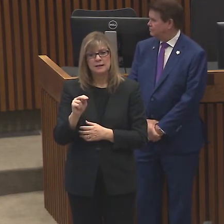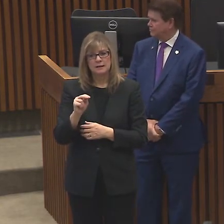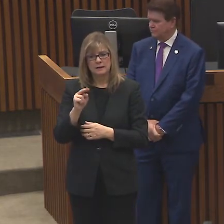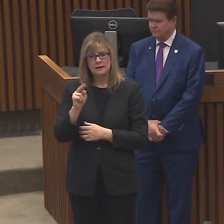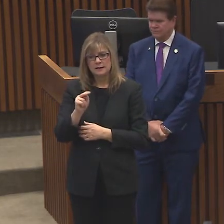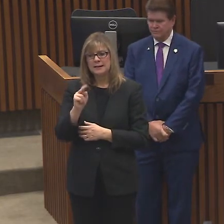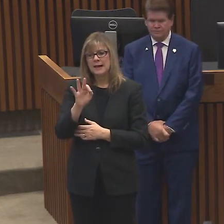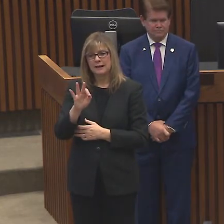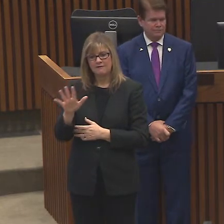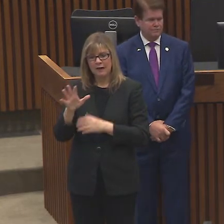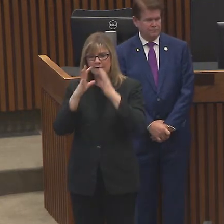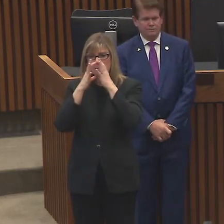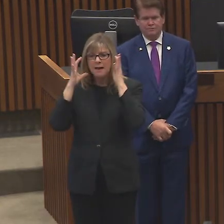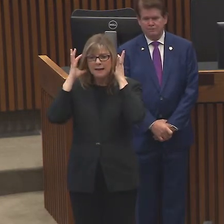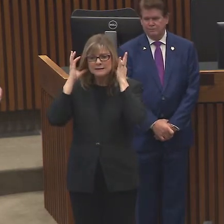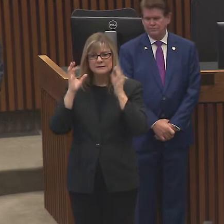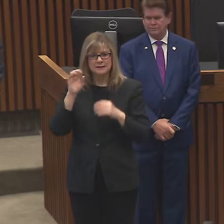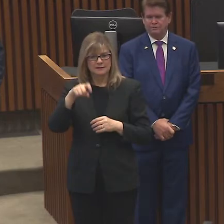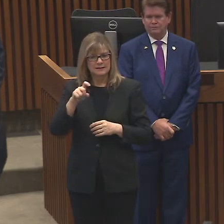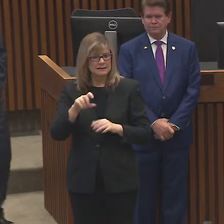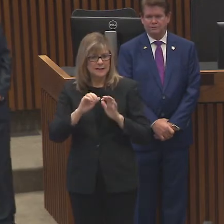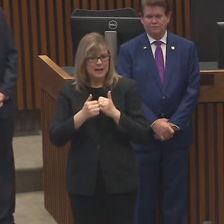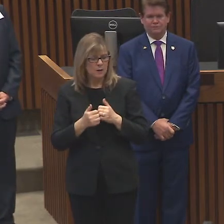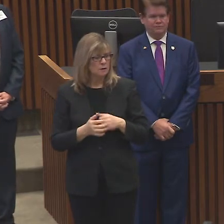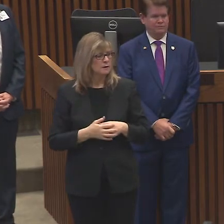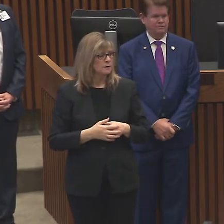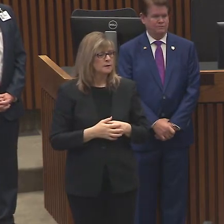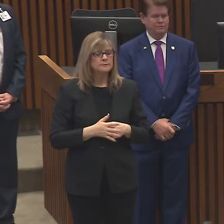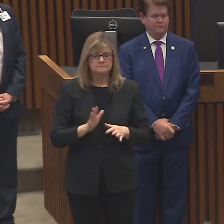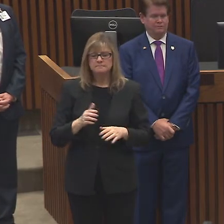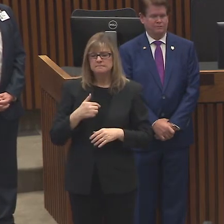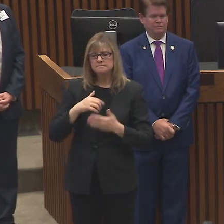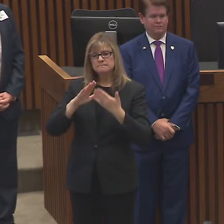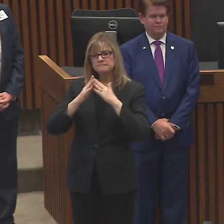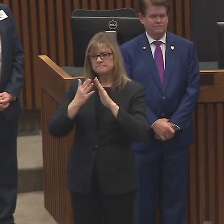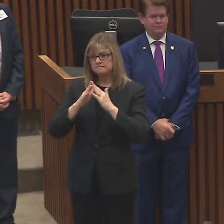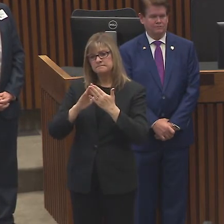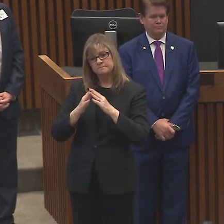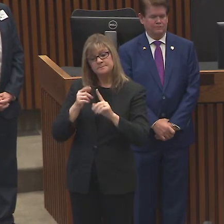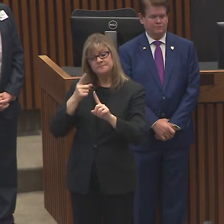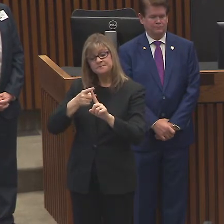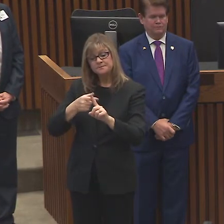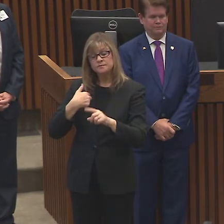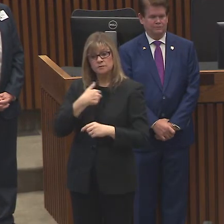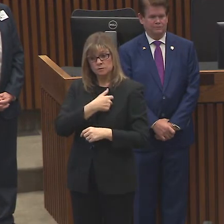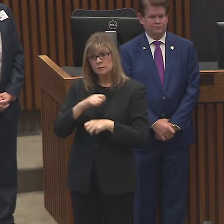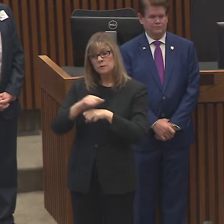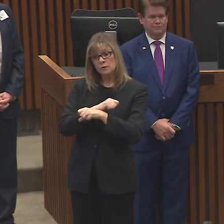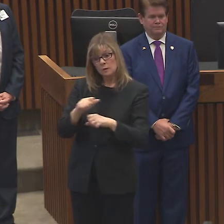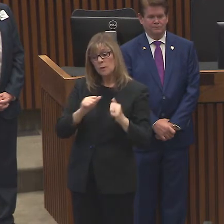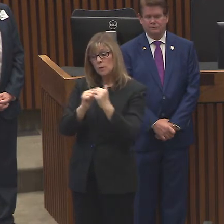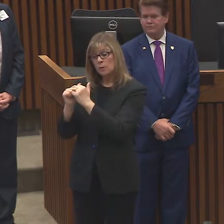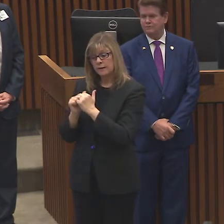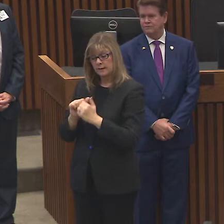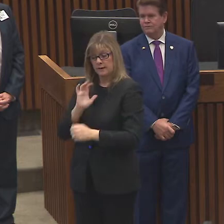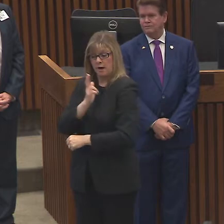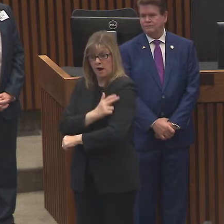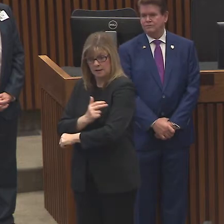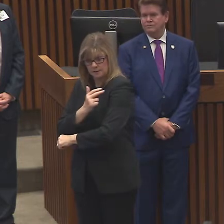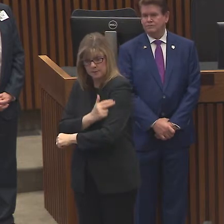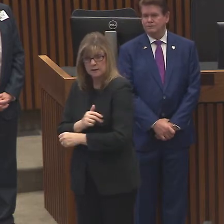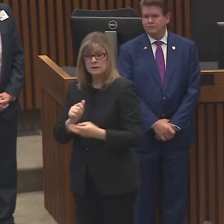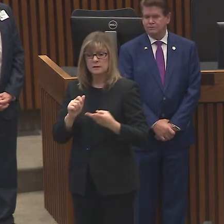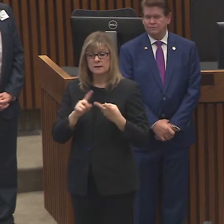I'll just say from the city point, city's point of view and the counties, we're working closely with our hospitals and we're working with the feds